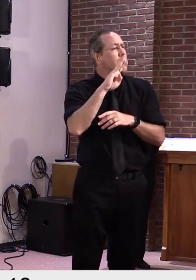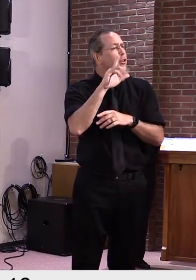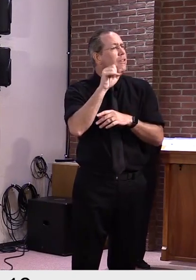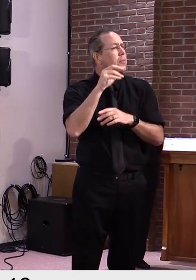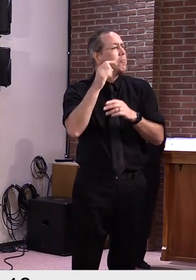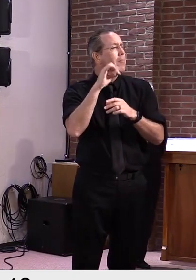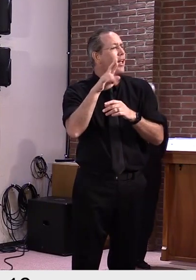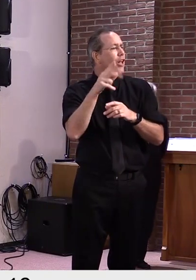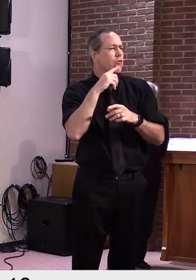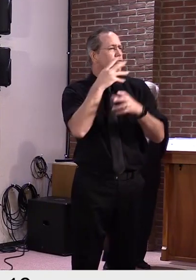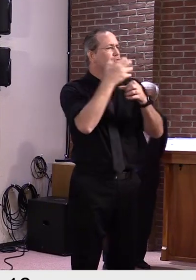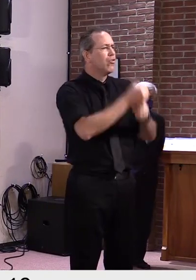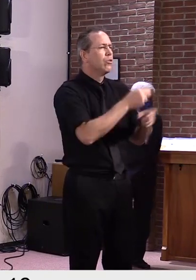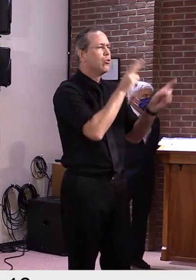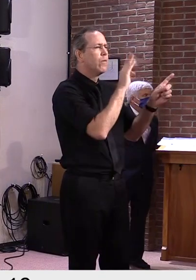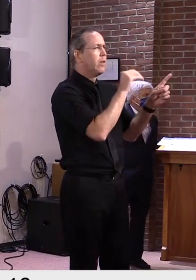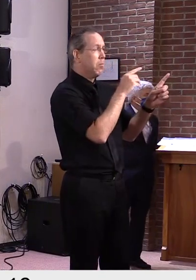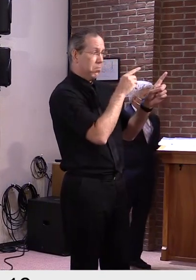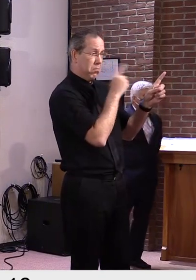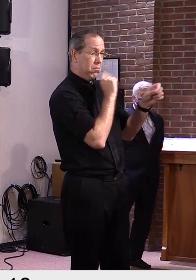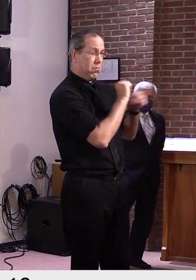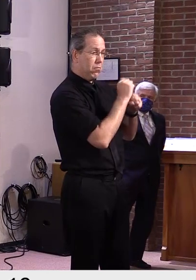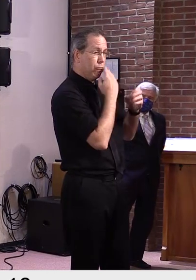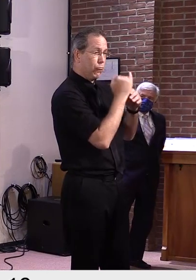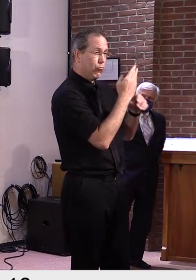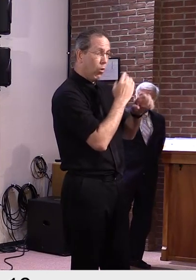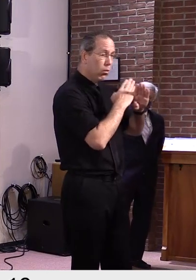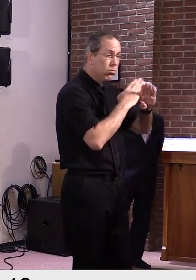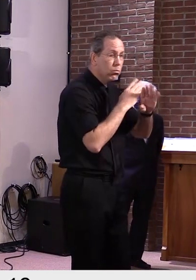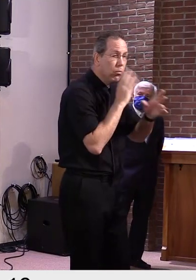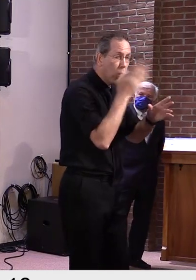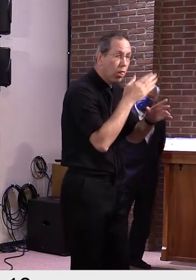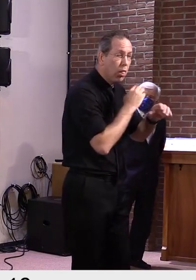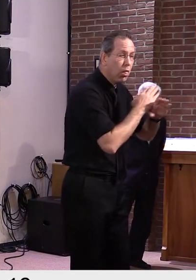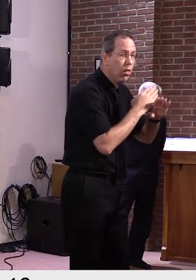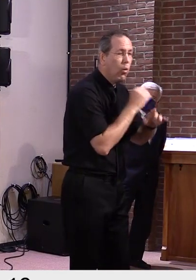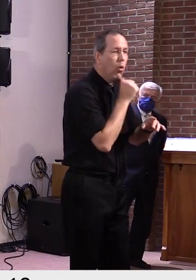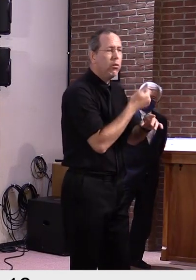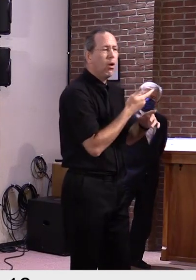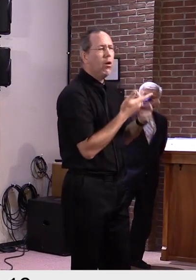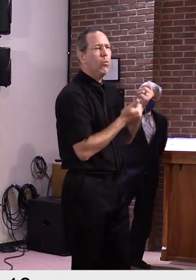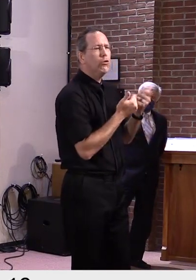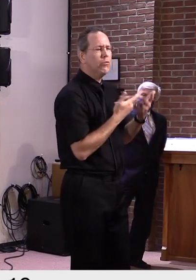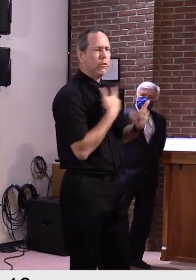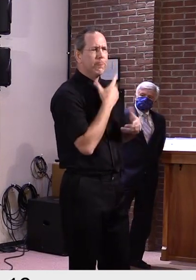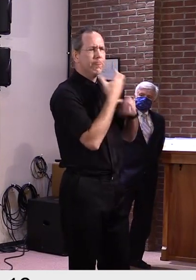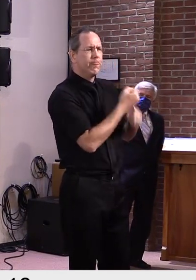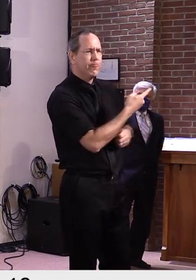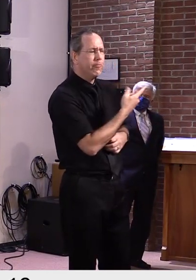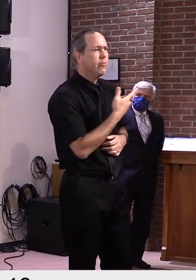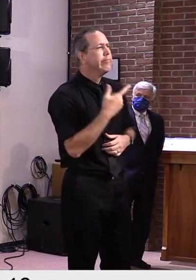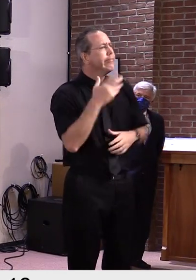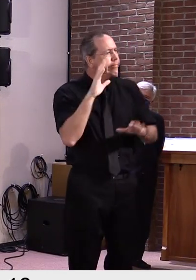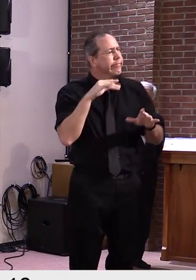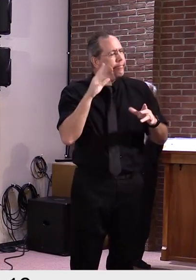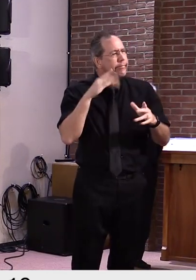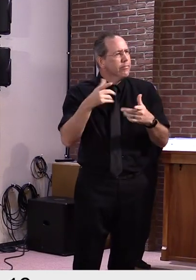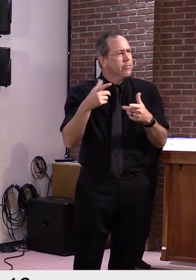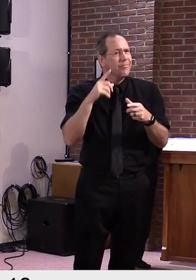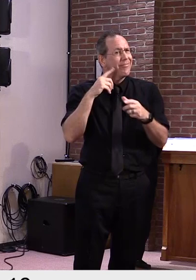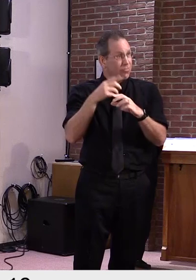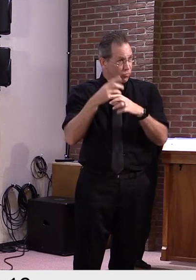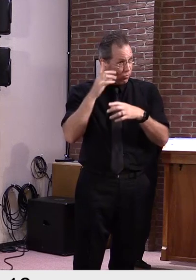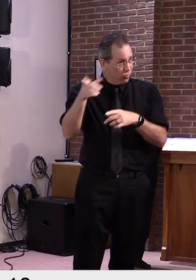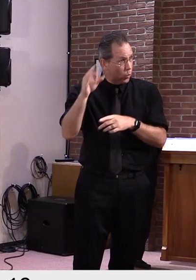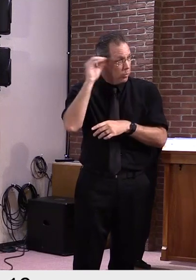I mean, they are testing, as they said they would, students coming in. We have found that they found that there